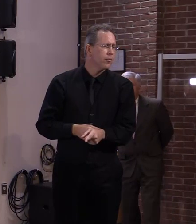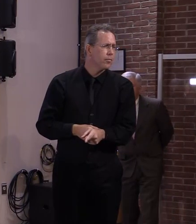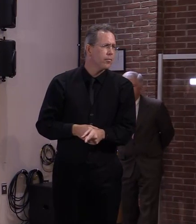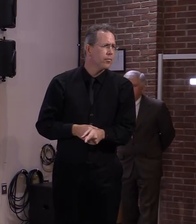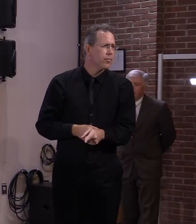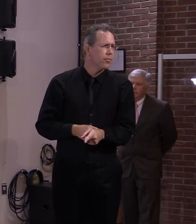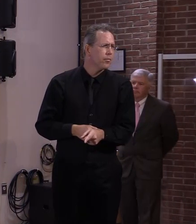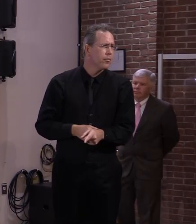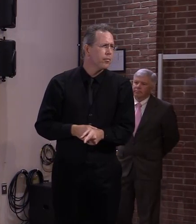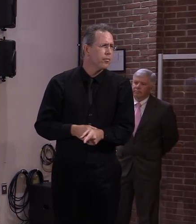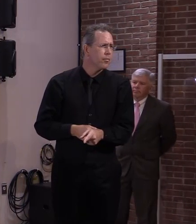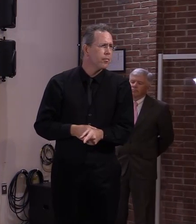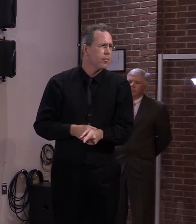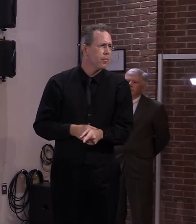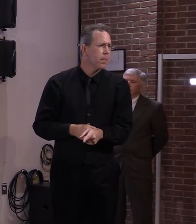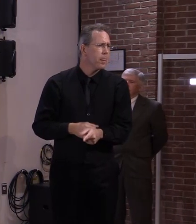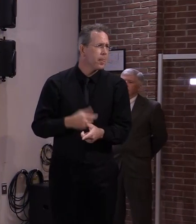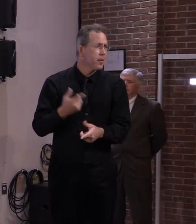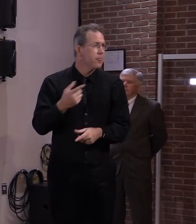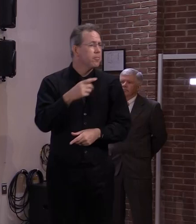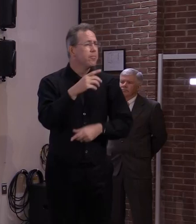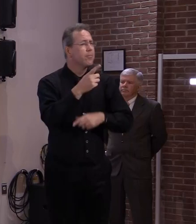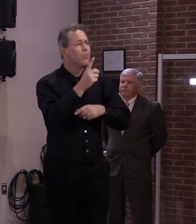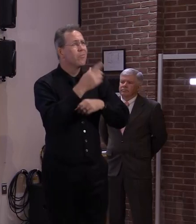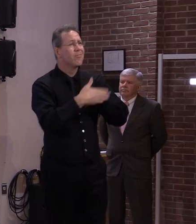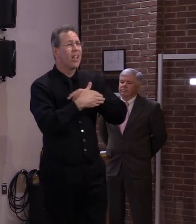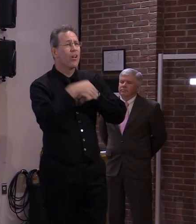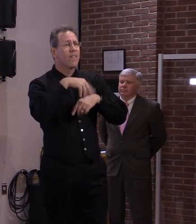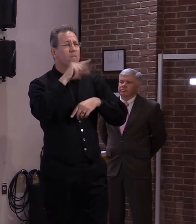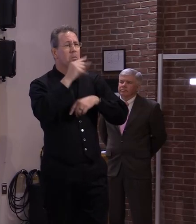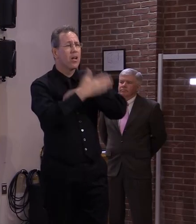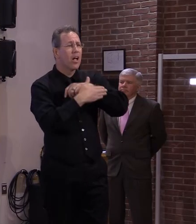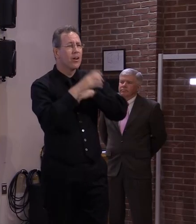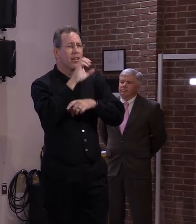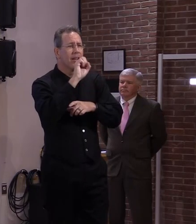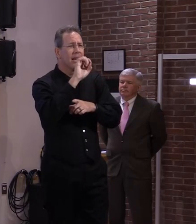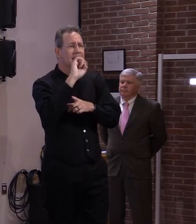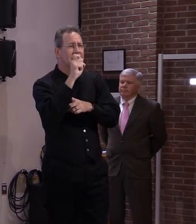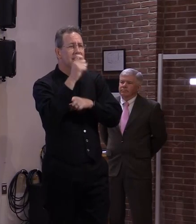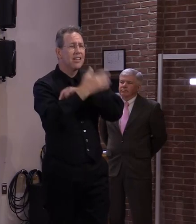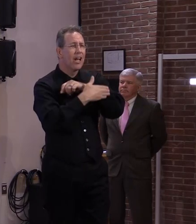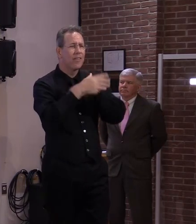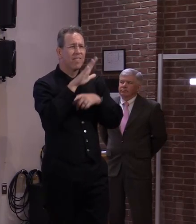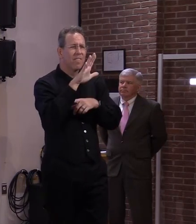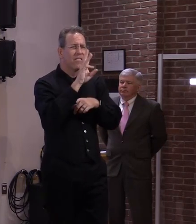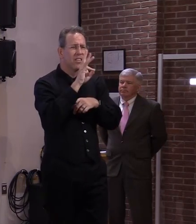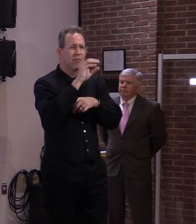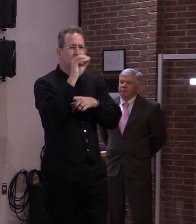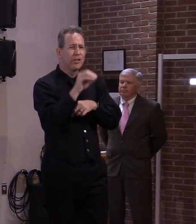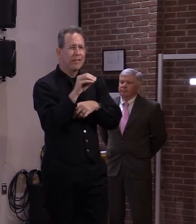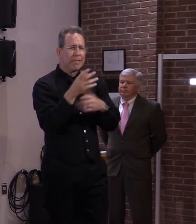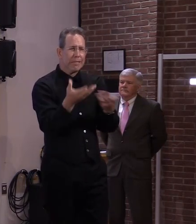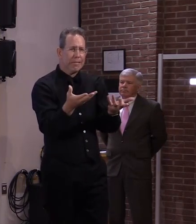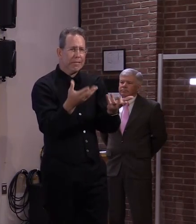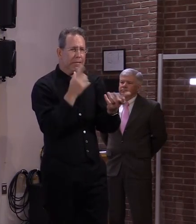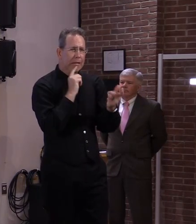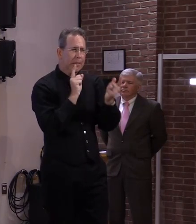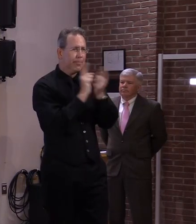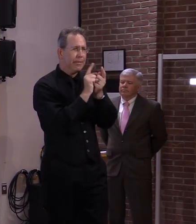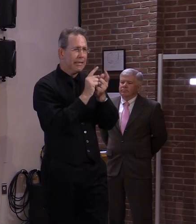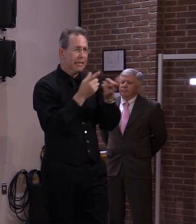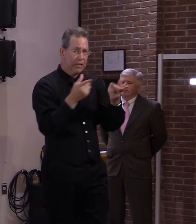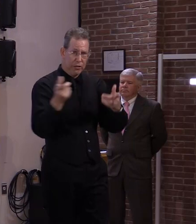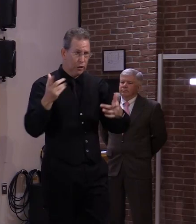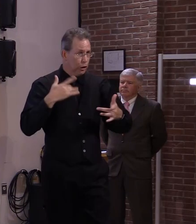percent vaccinated um does that concern you um you know as a potential place where